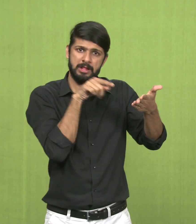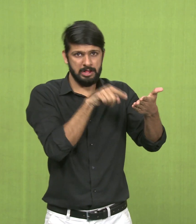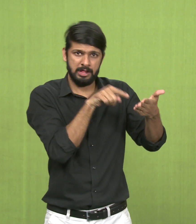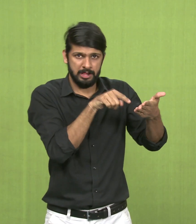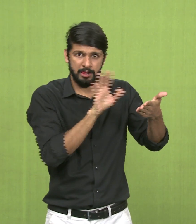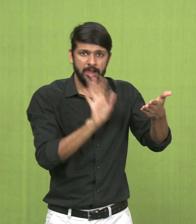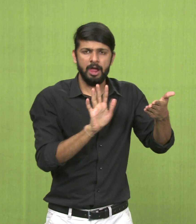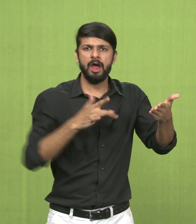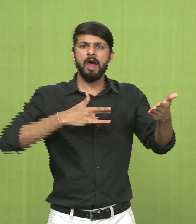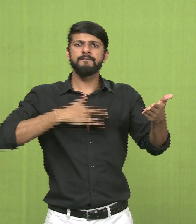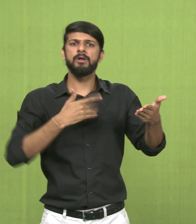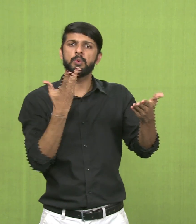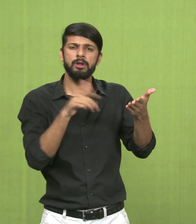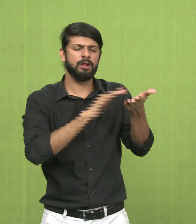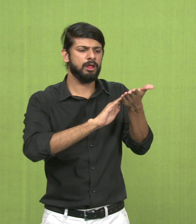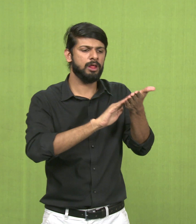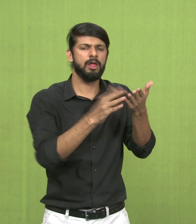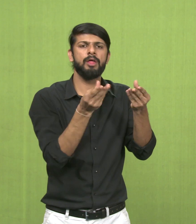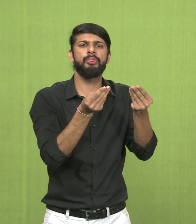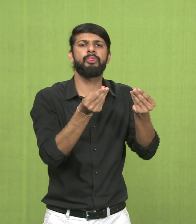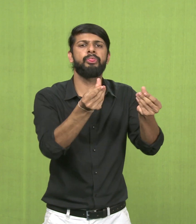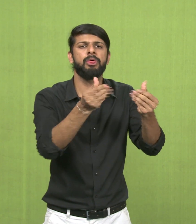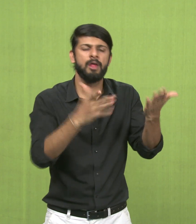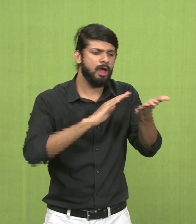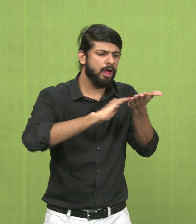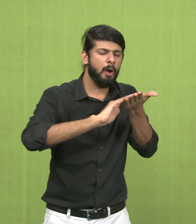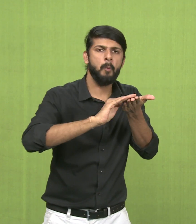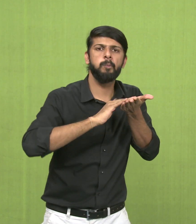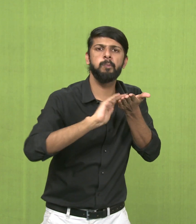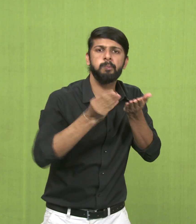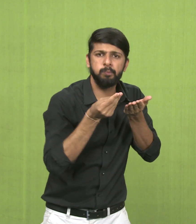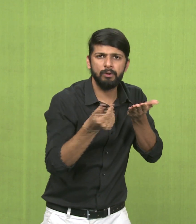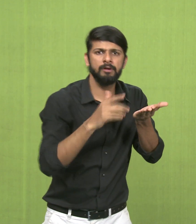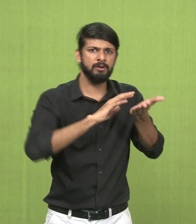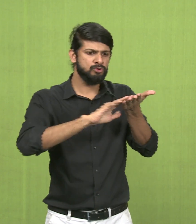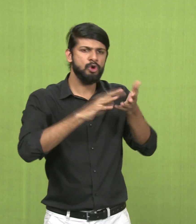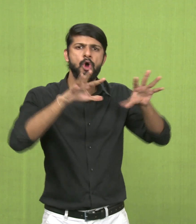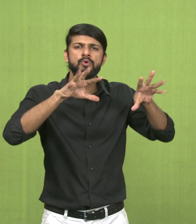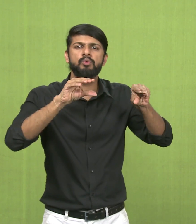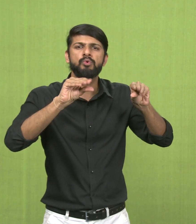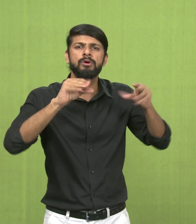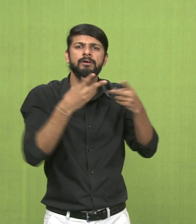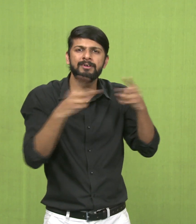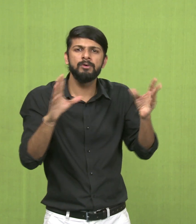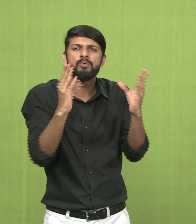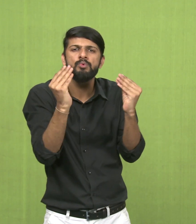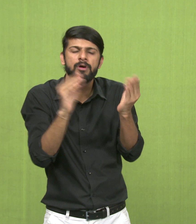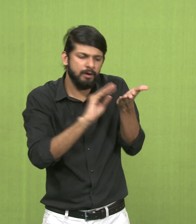or it can be soft